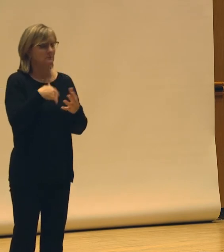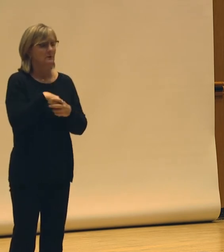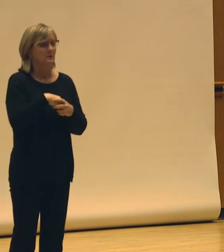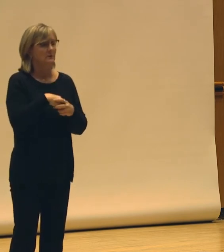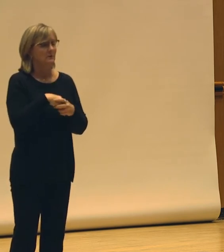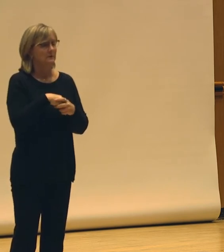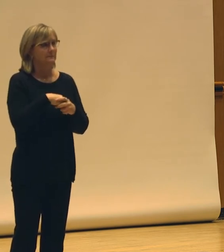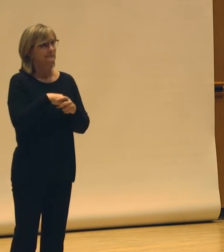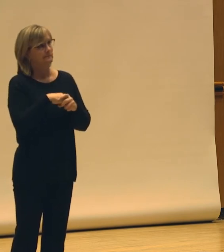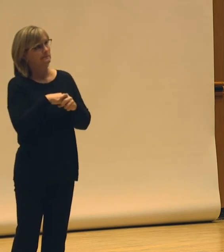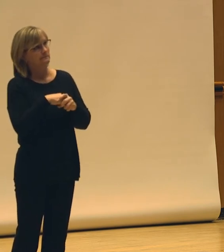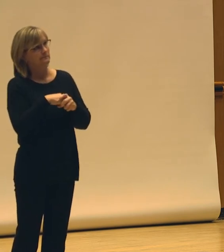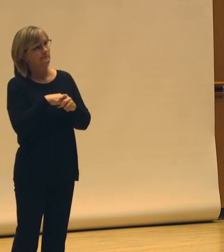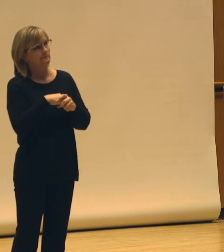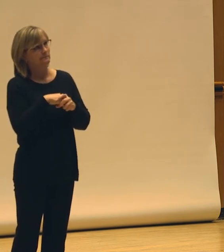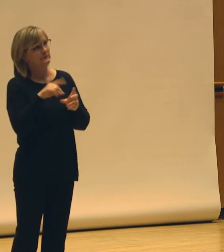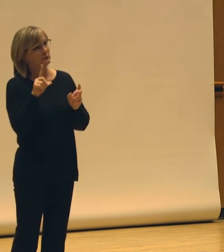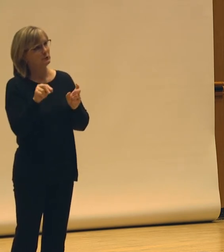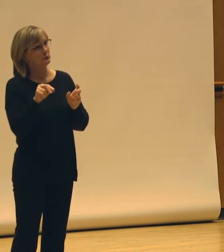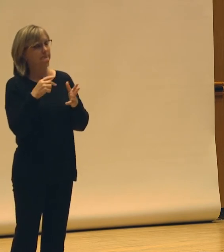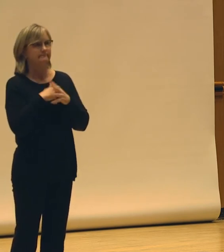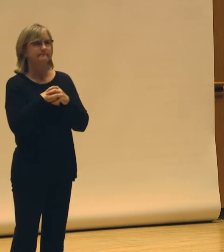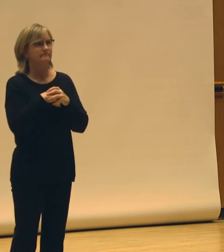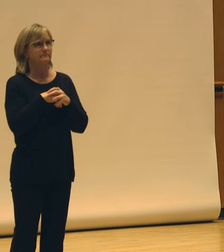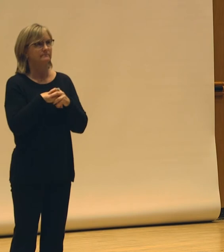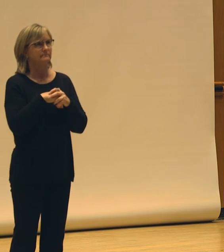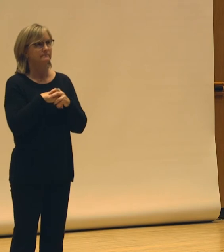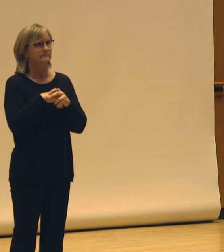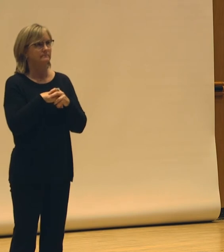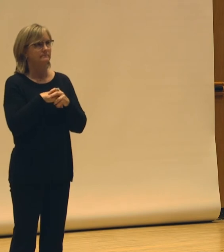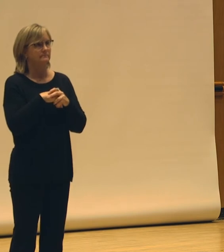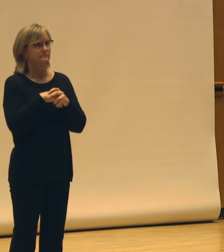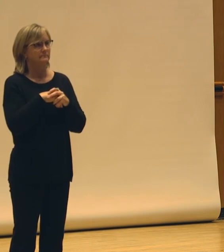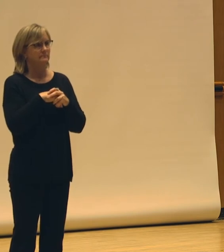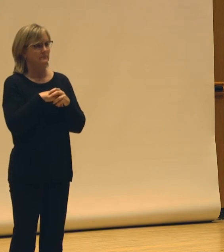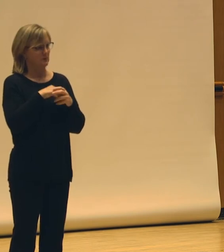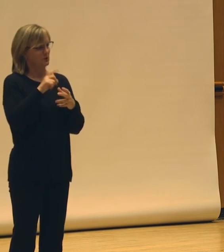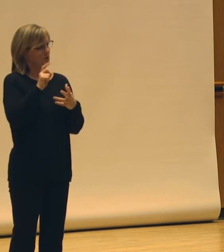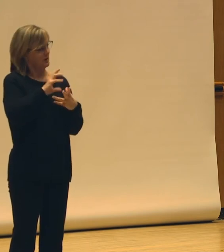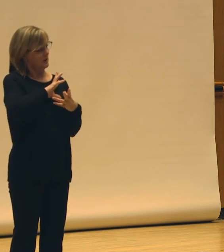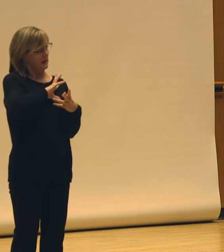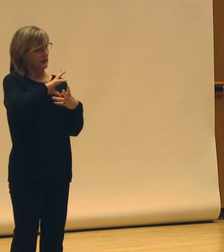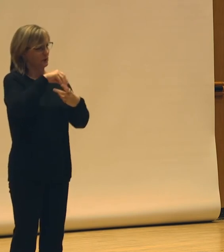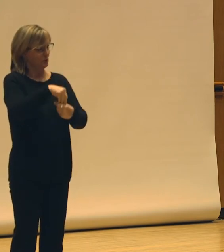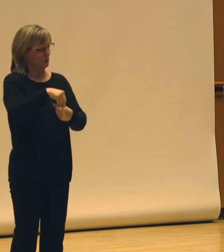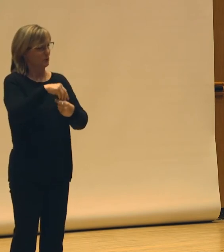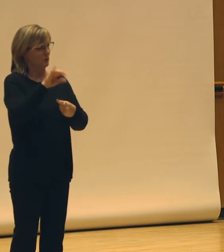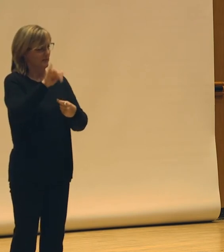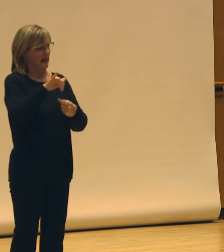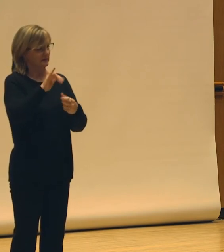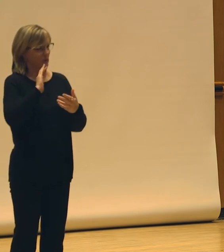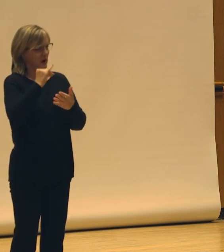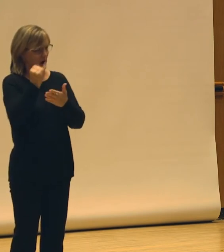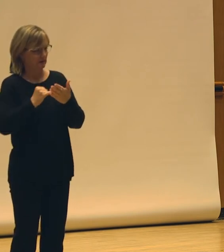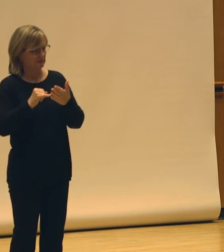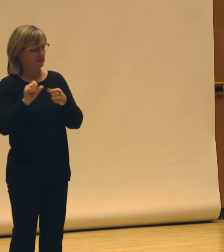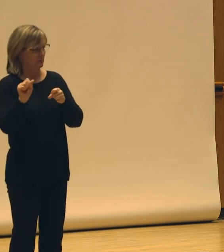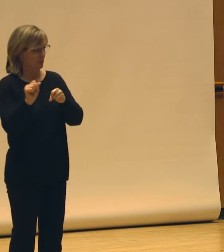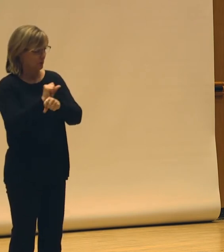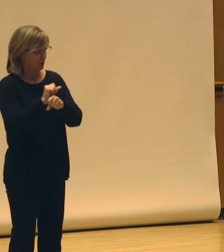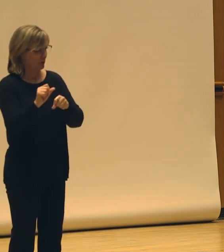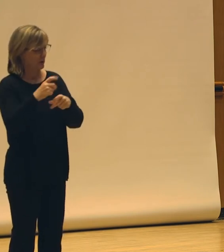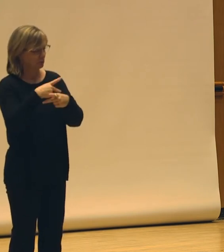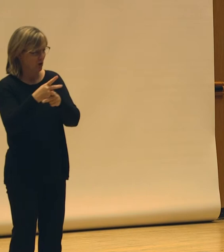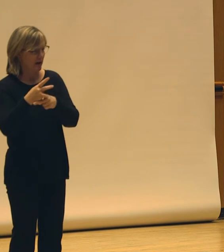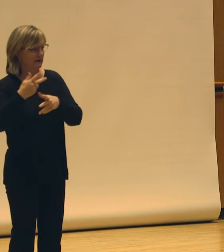Do, not do, maybe integrate that into our artistic practices and products and